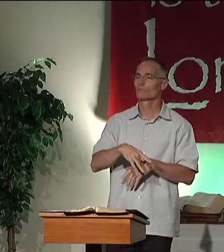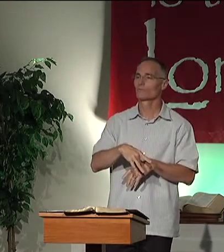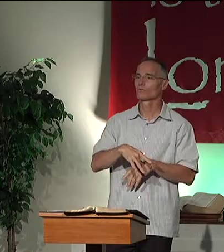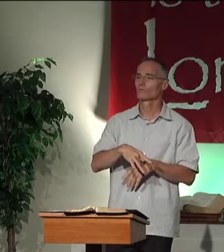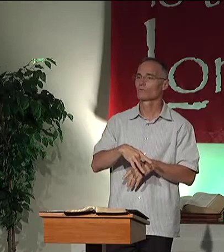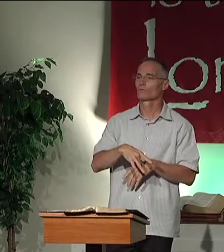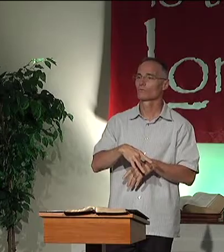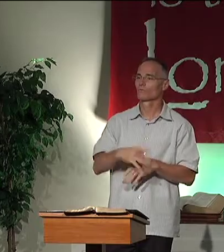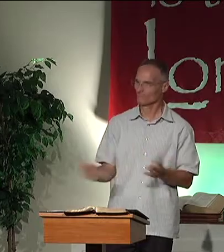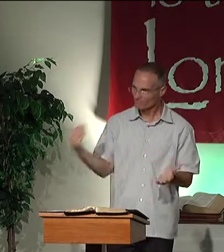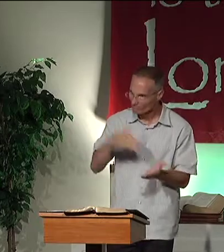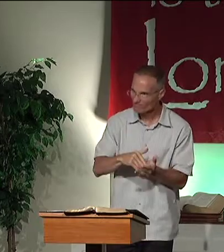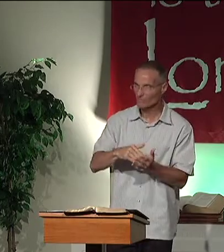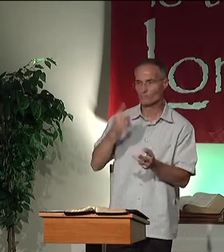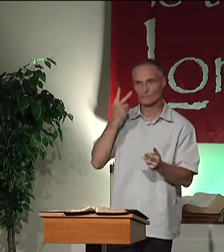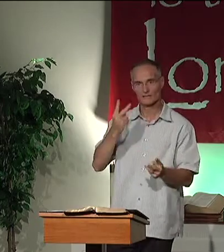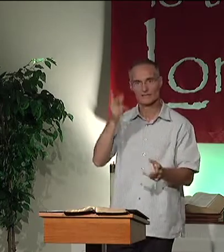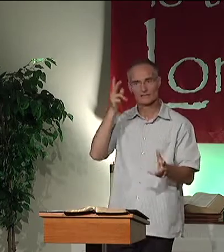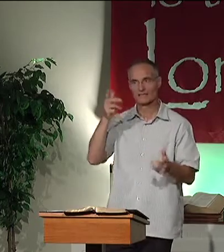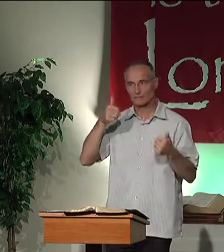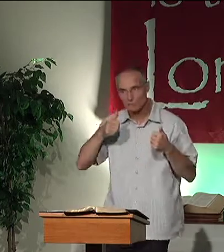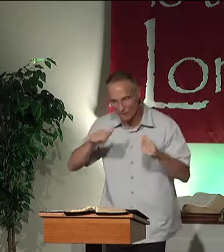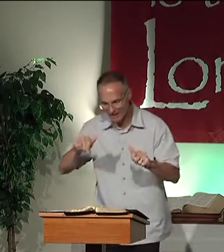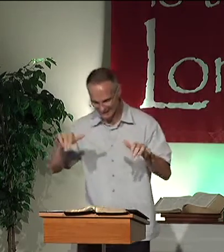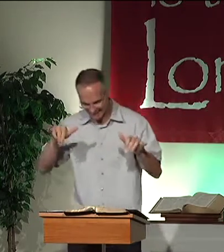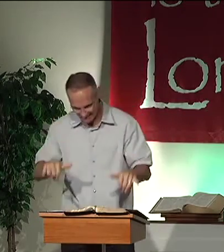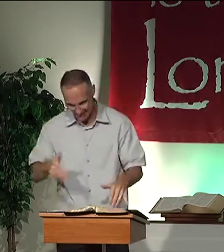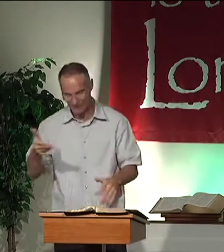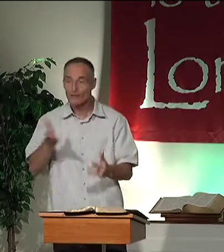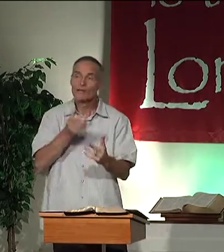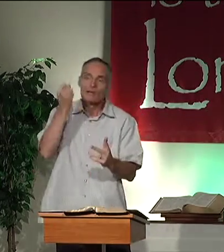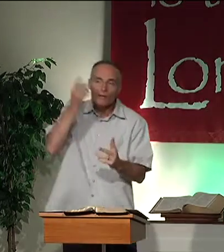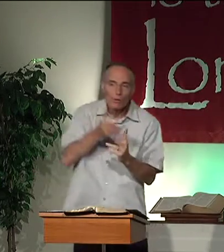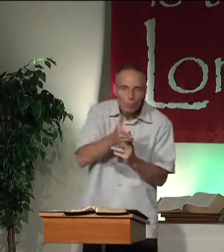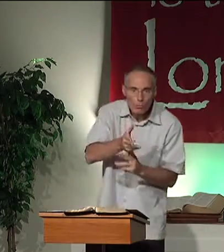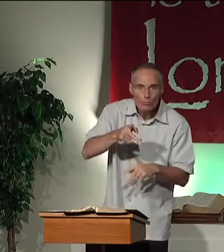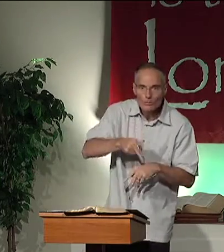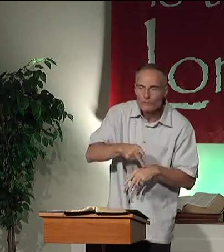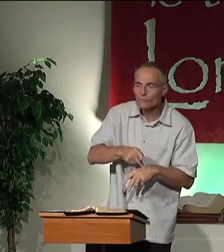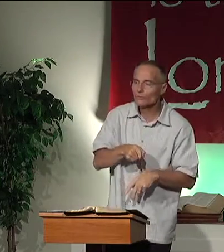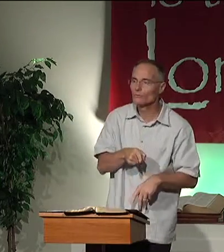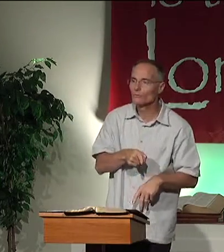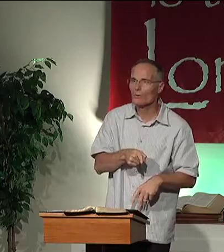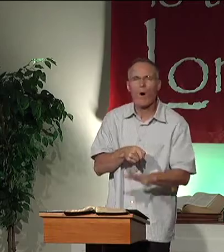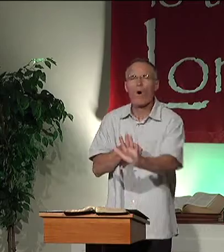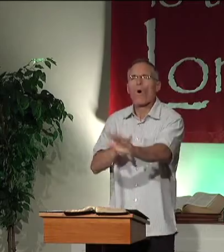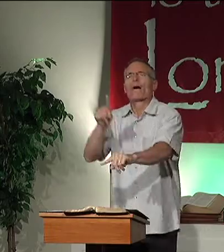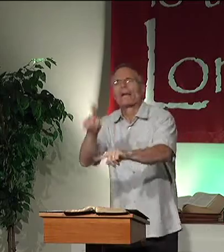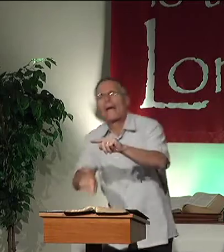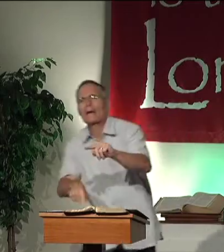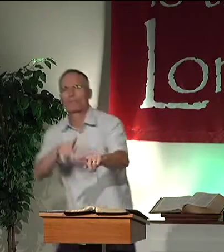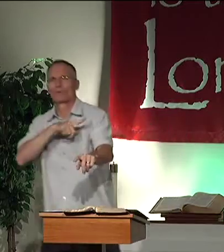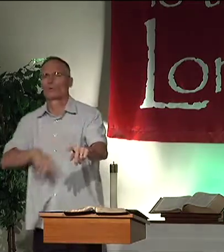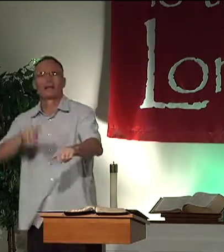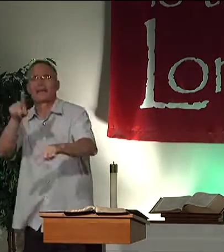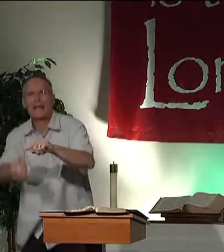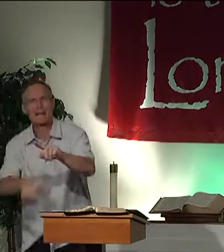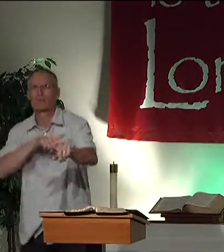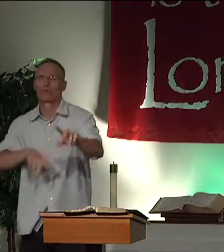up on the purpose that he was here on earth. And we see how Satan again is there through Peter. Well, it